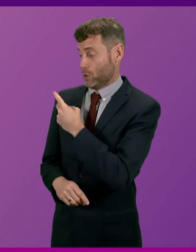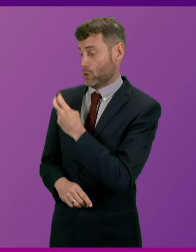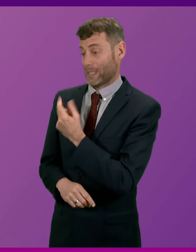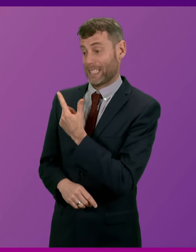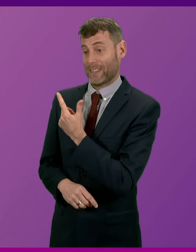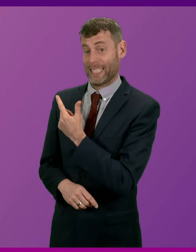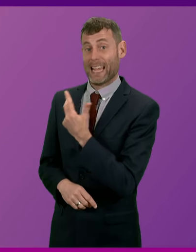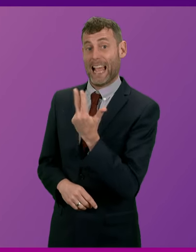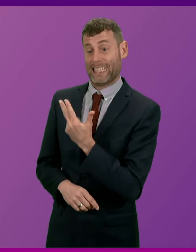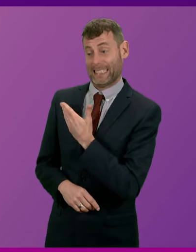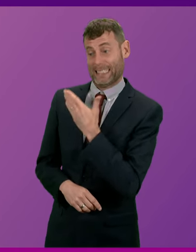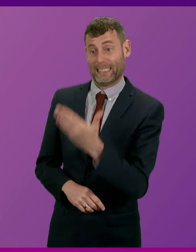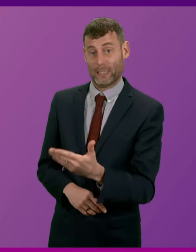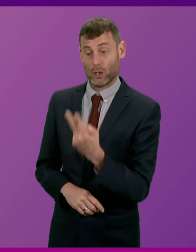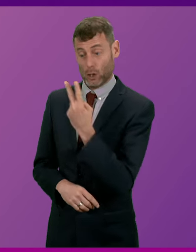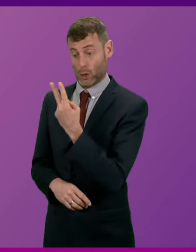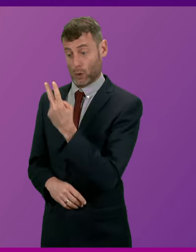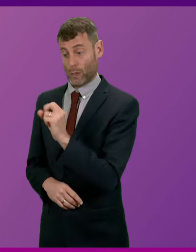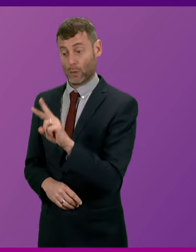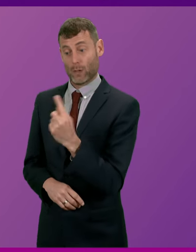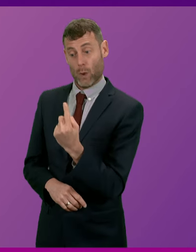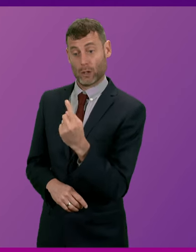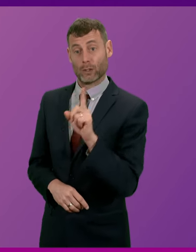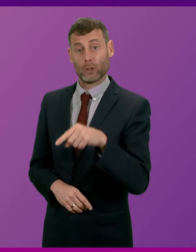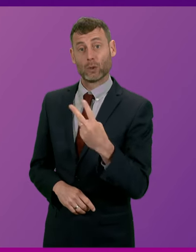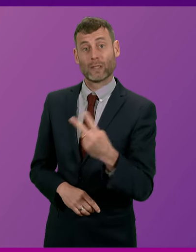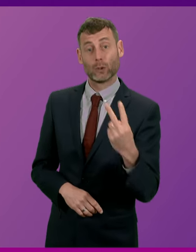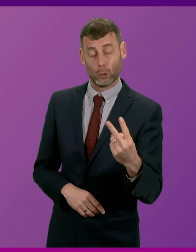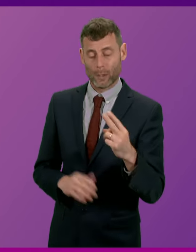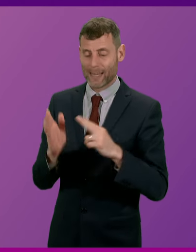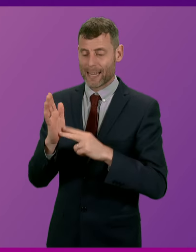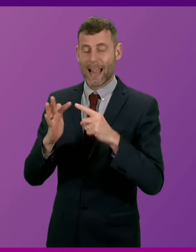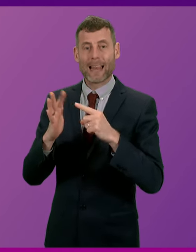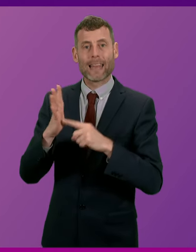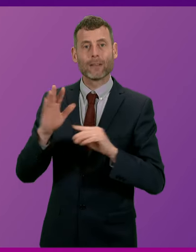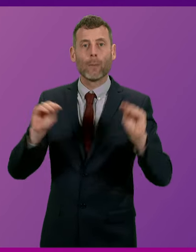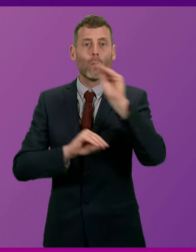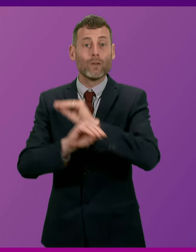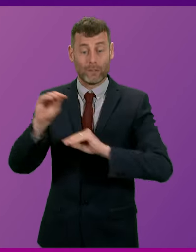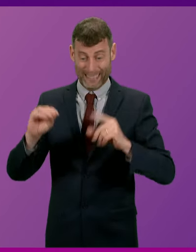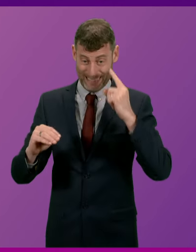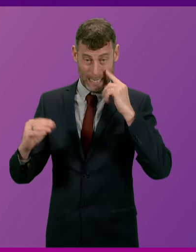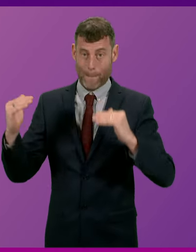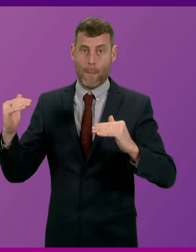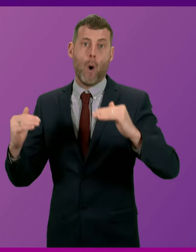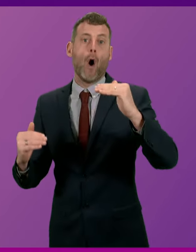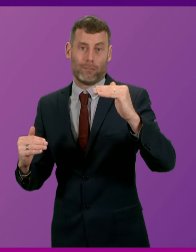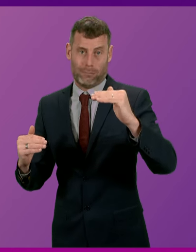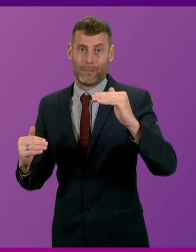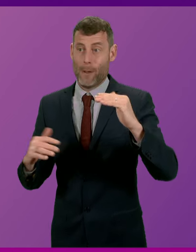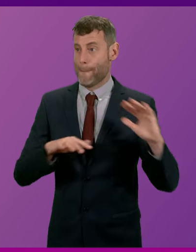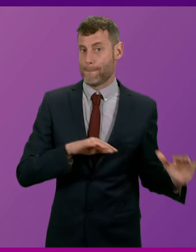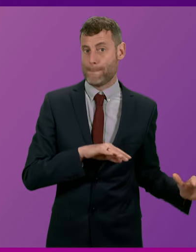2021-22, the latest year of data net migration of taxpayers has improved, and this is crucial, across all